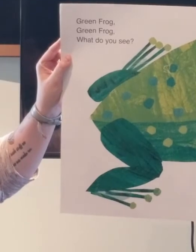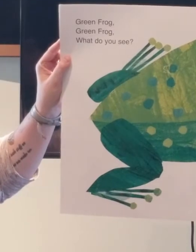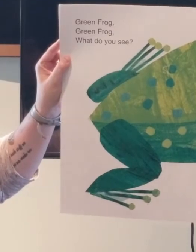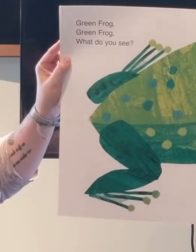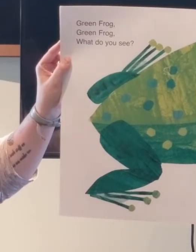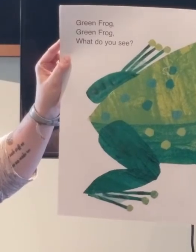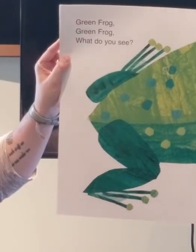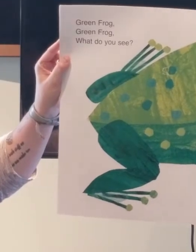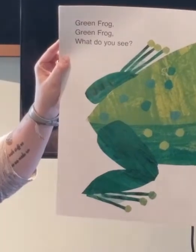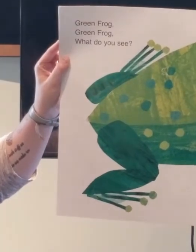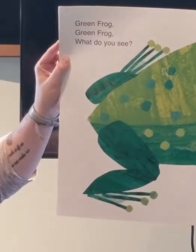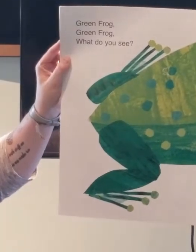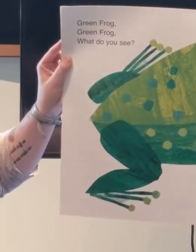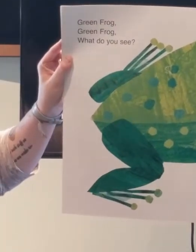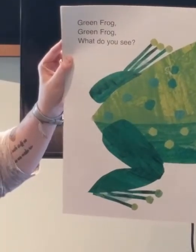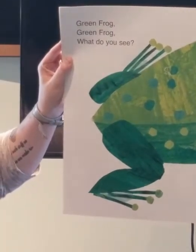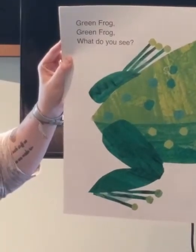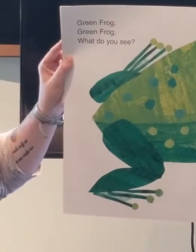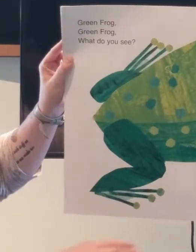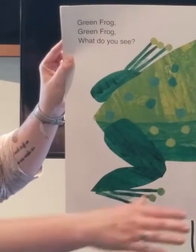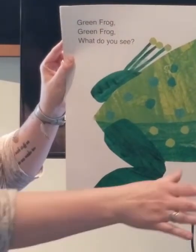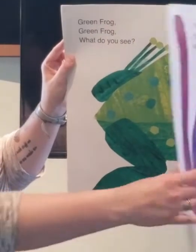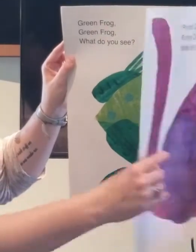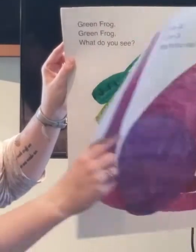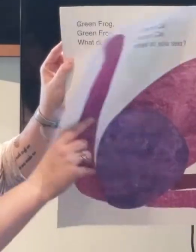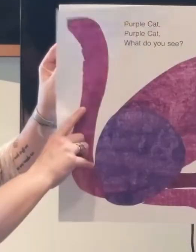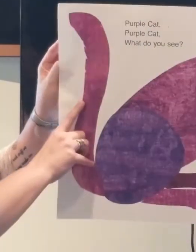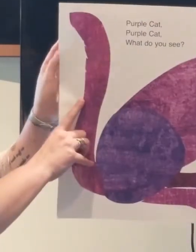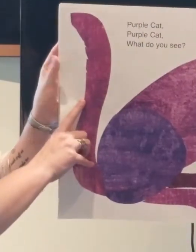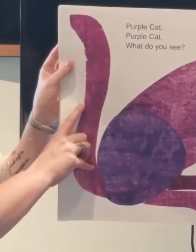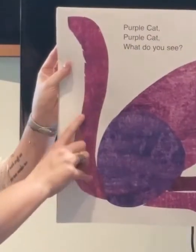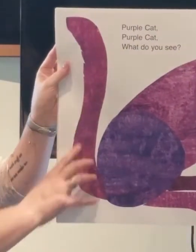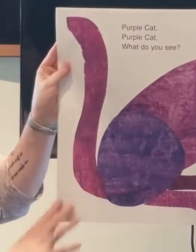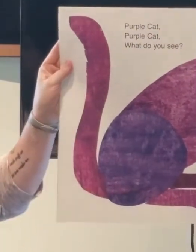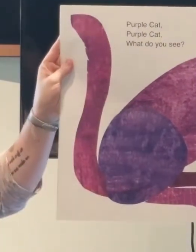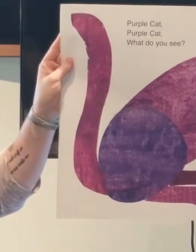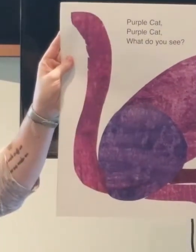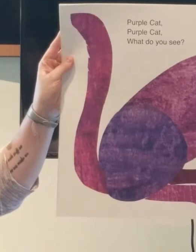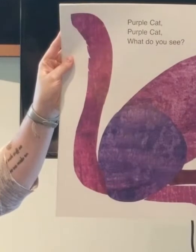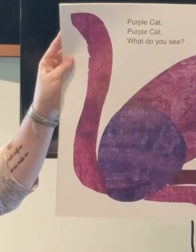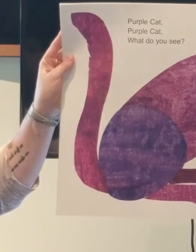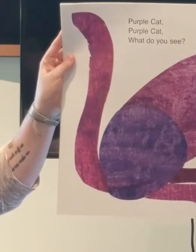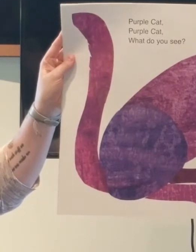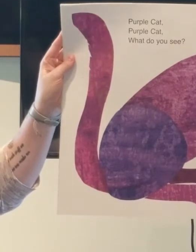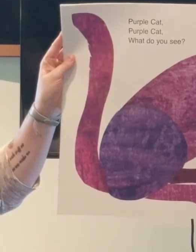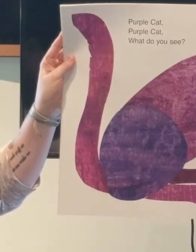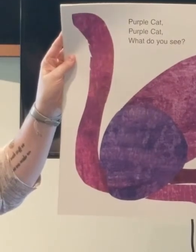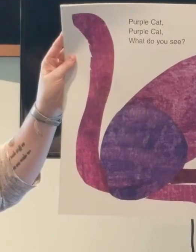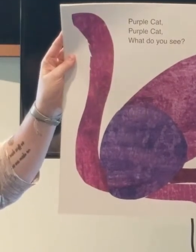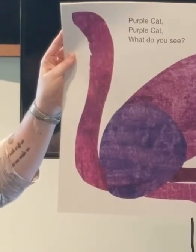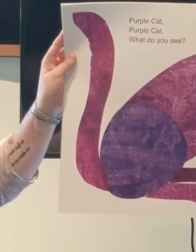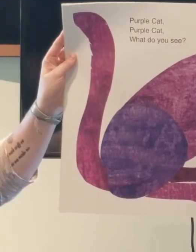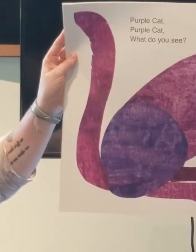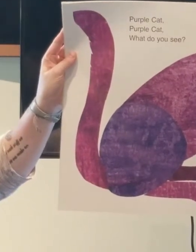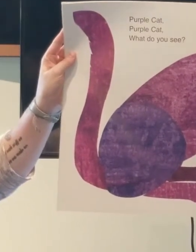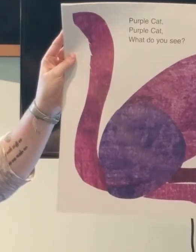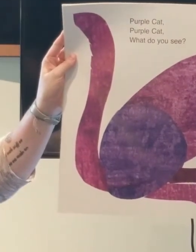at me. Purple cat, purple cat, purple what do you see? I see